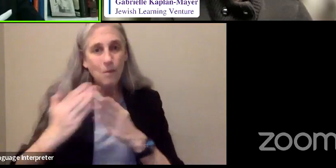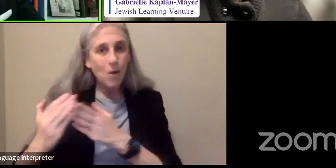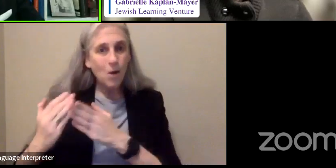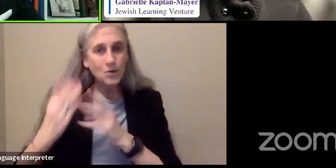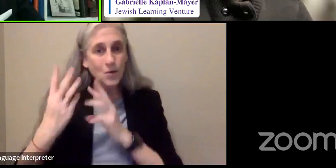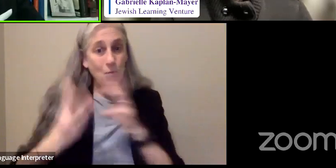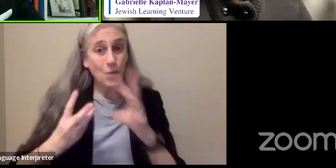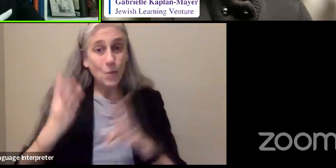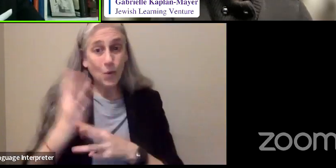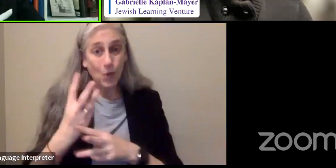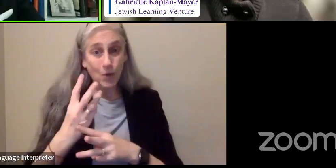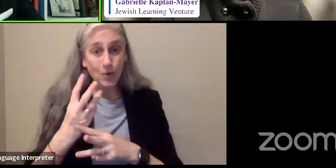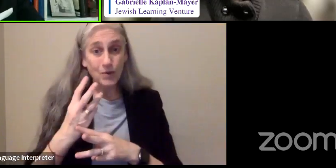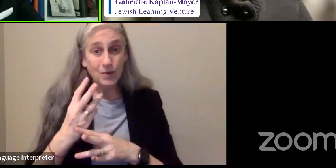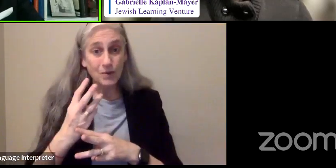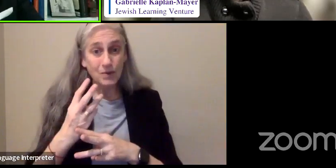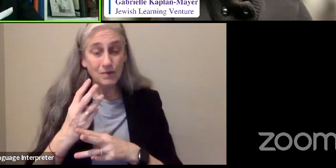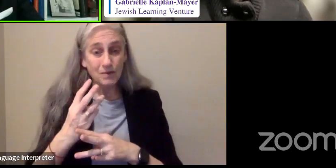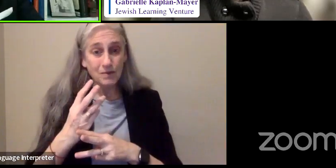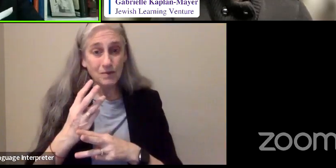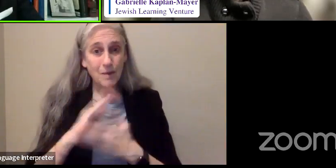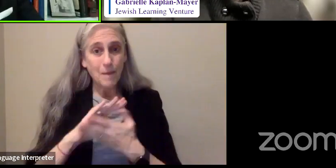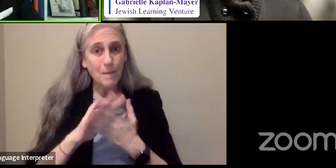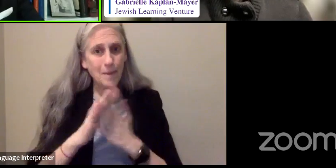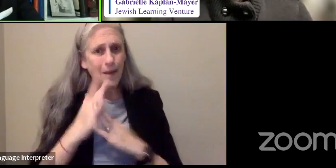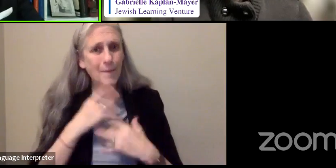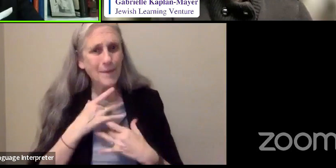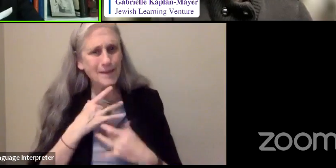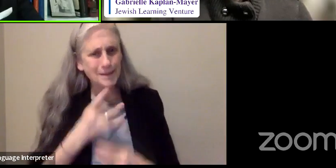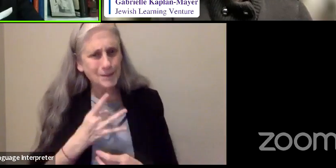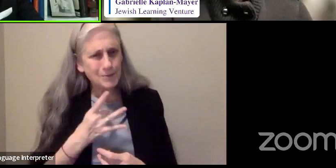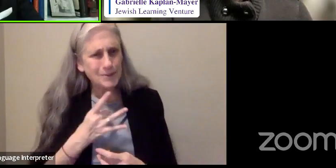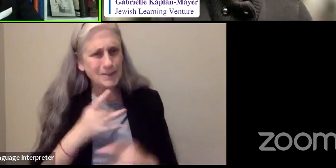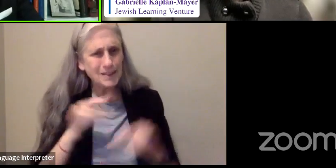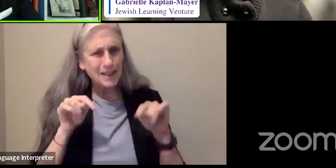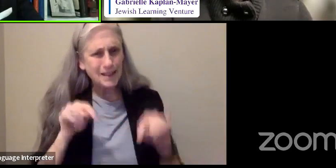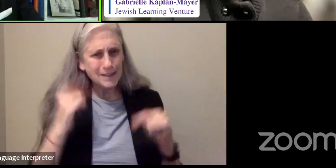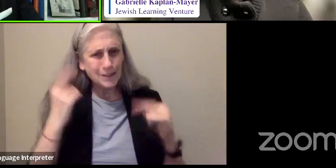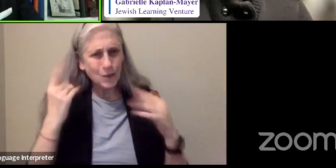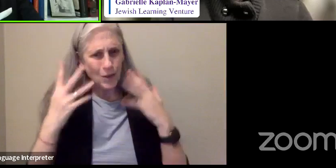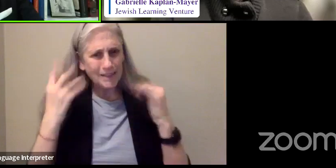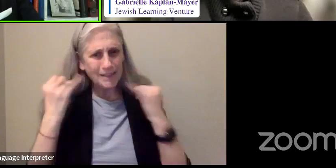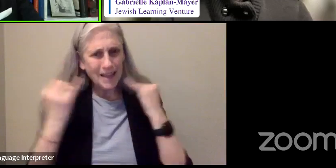becoming interested in this crazy notion.